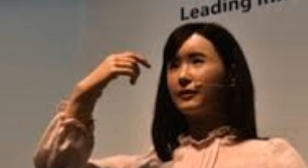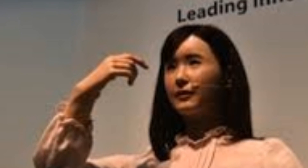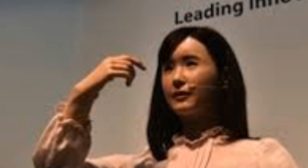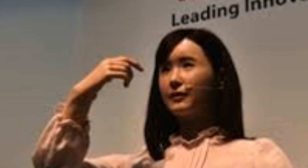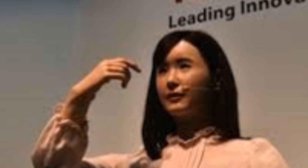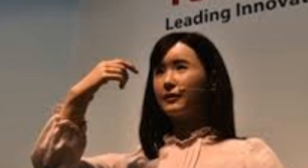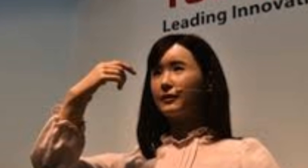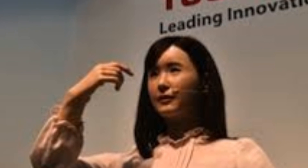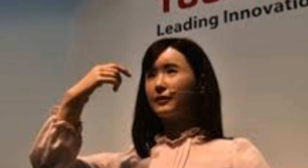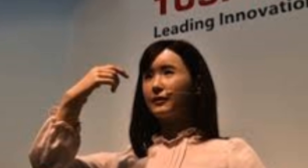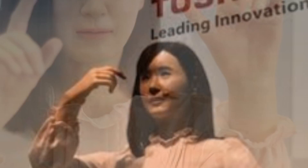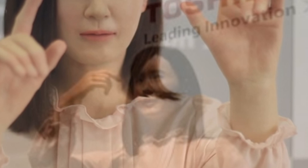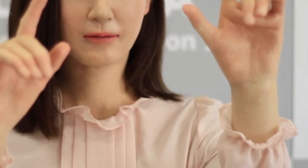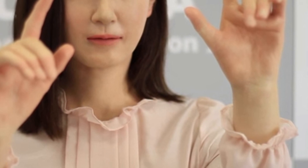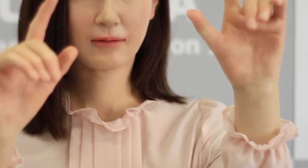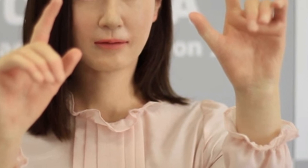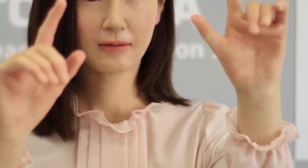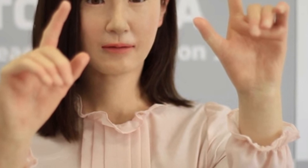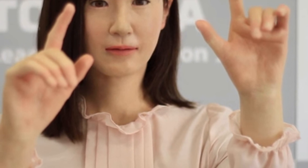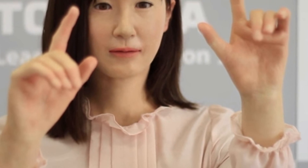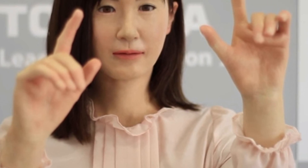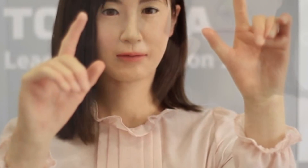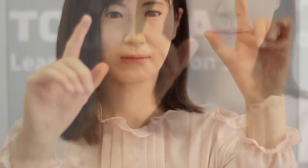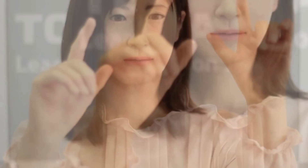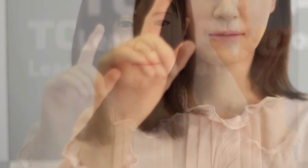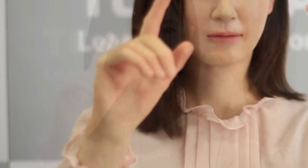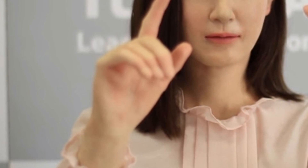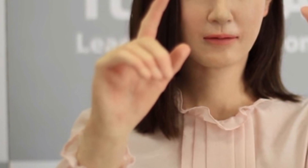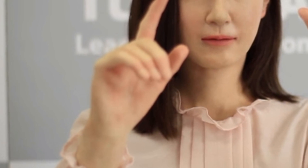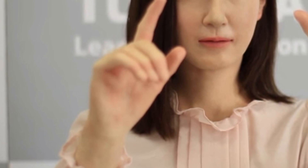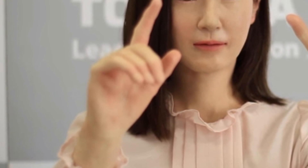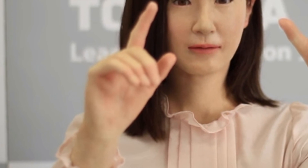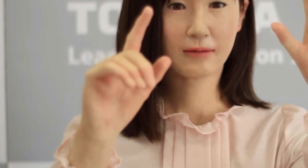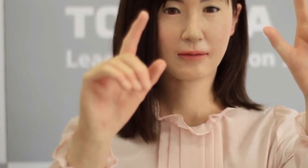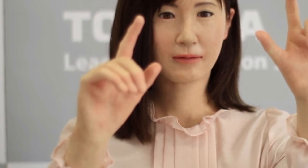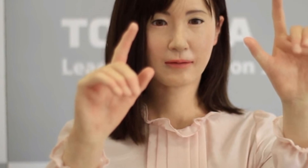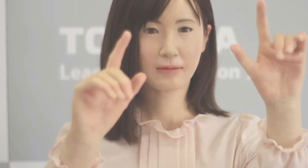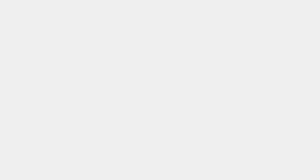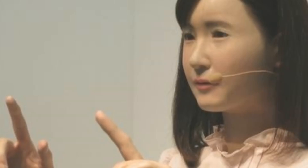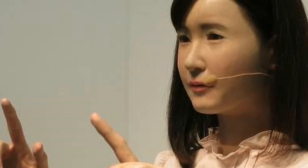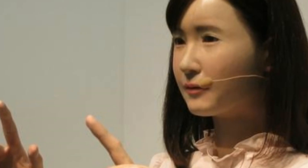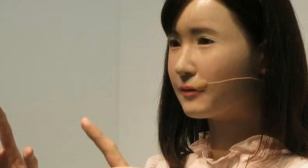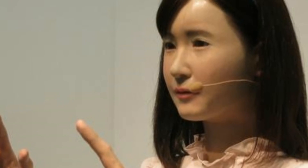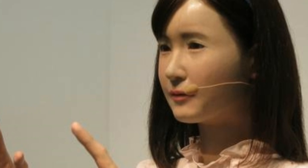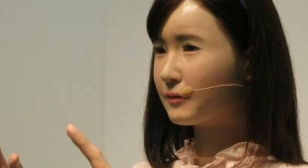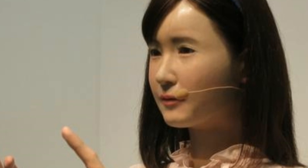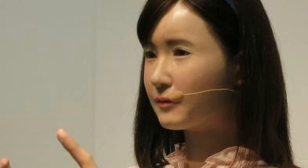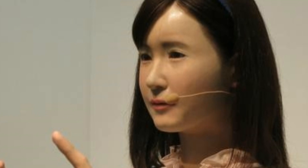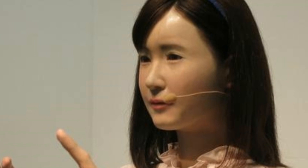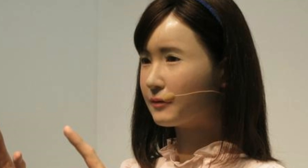language and allow health carey workers or family members to keep an eye on elderly people. If the robot looks familiar,